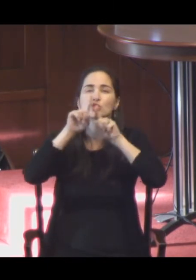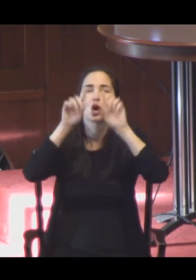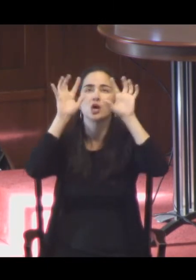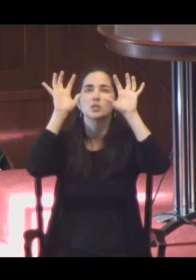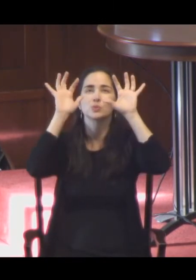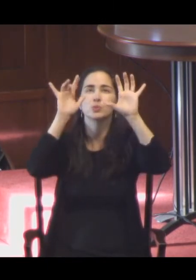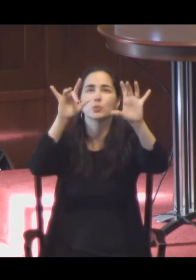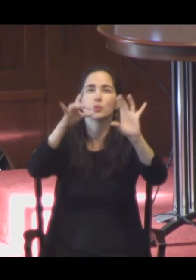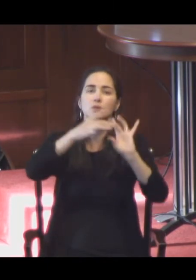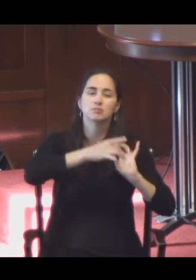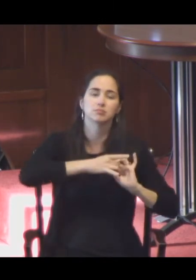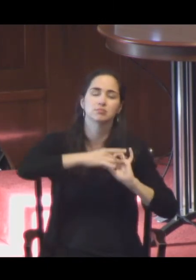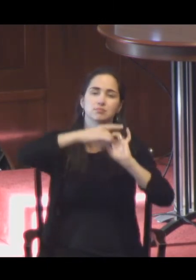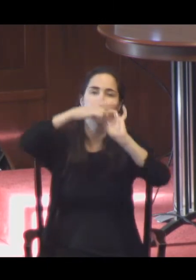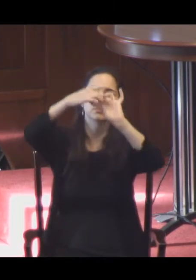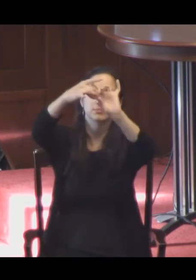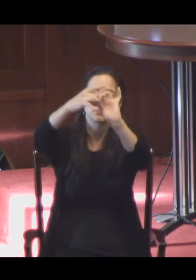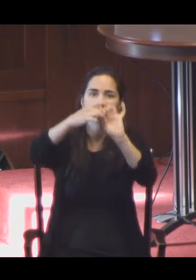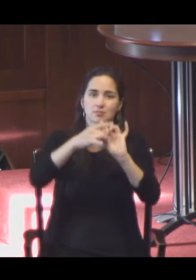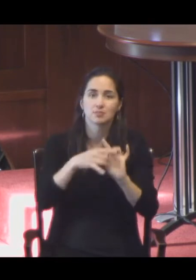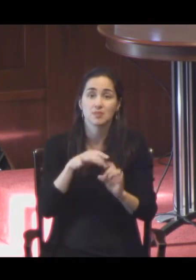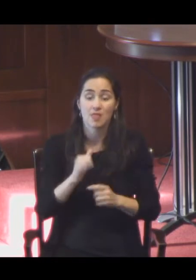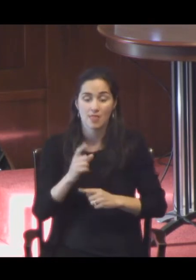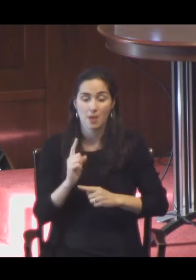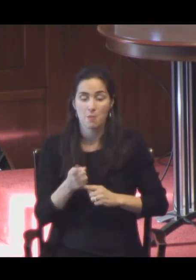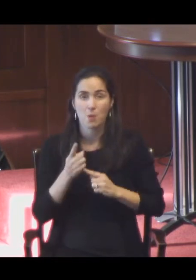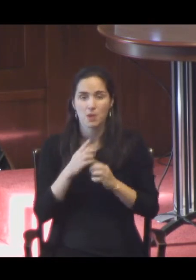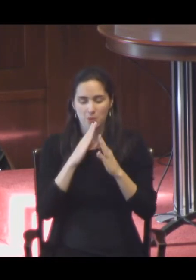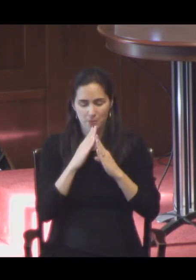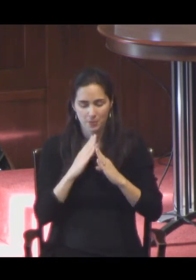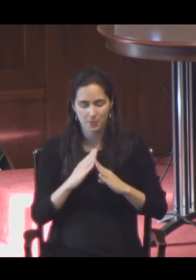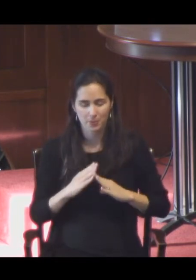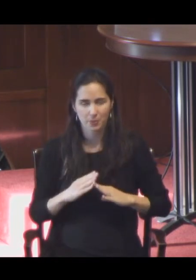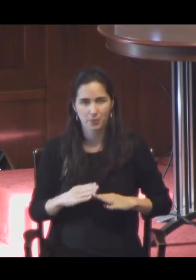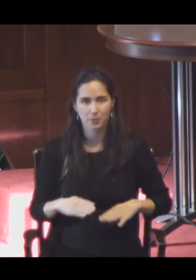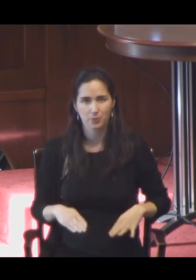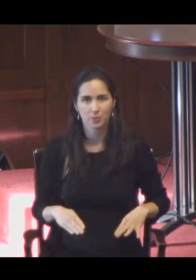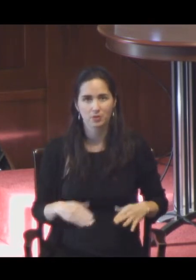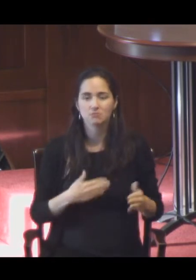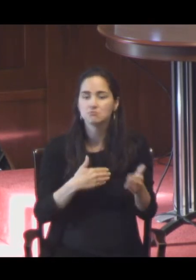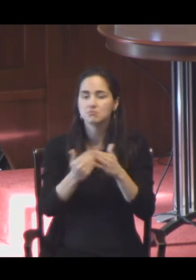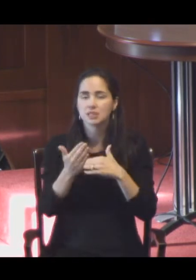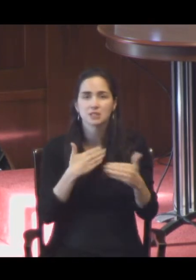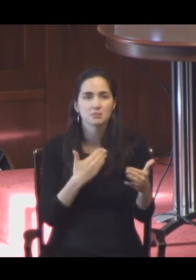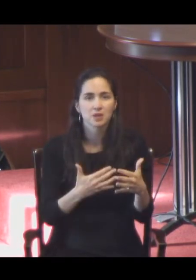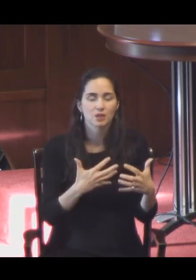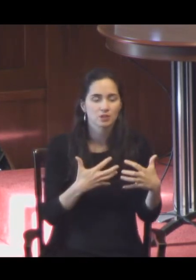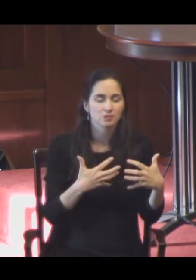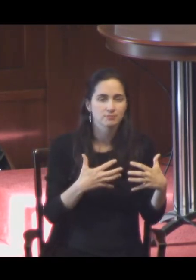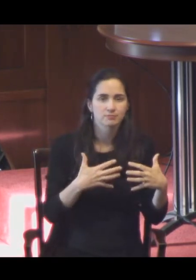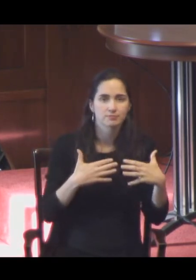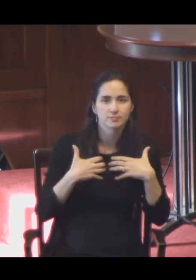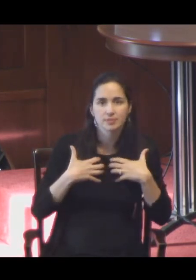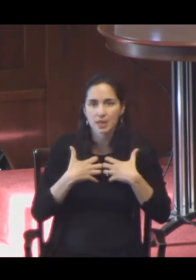point of the turning world, neither flesh nor fleshless, neither from nor towards. At the still point,